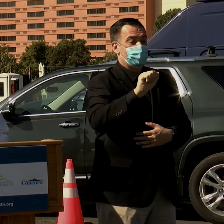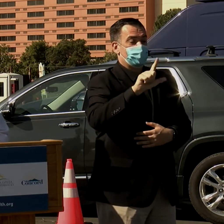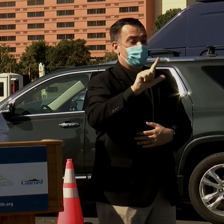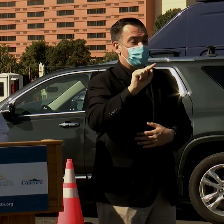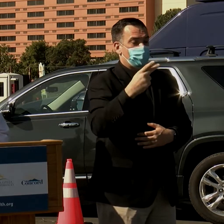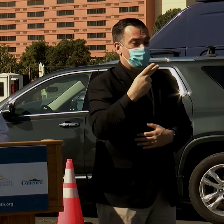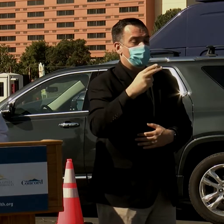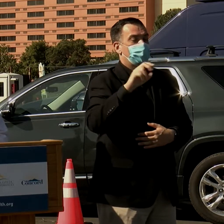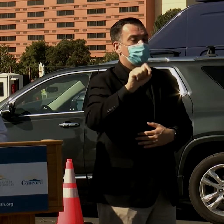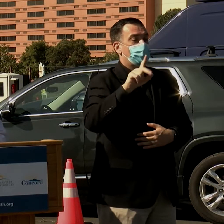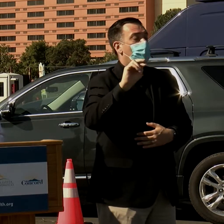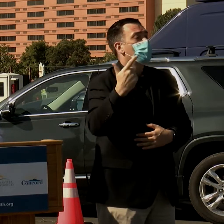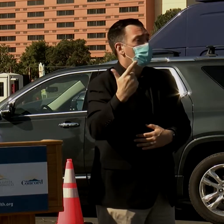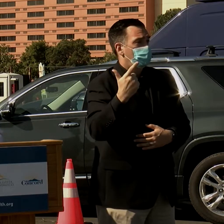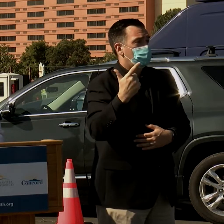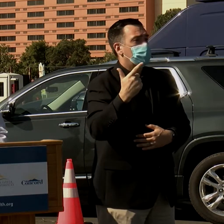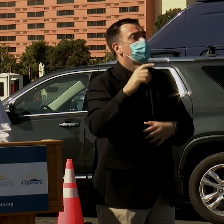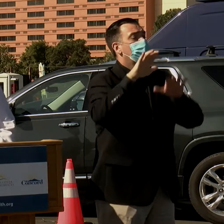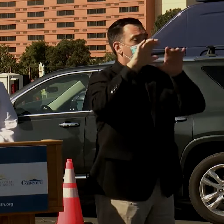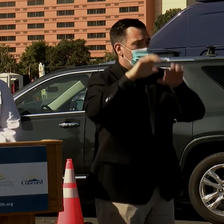and you'll get an appointment ticket.